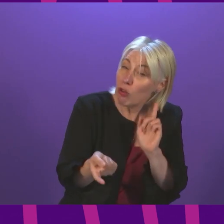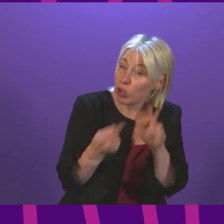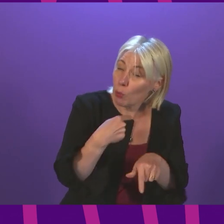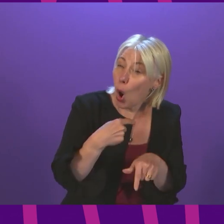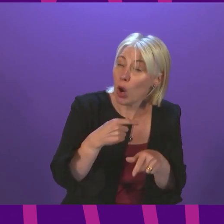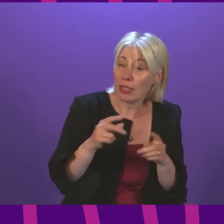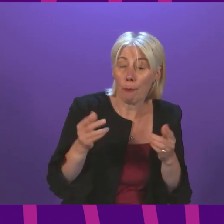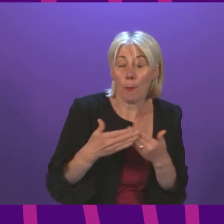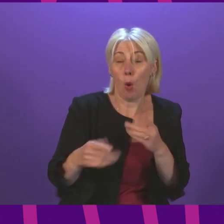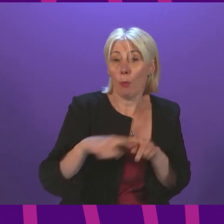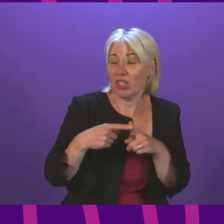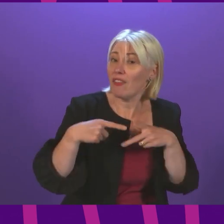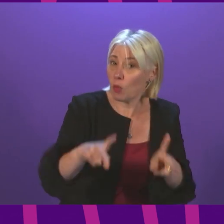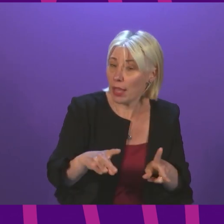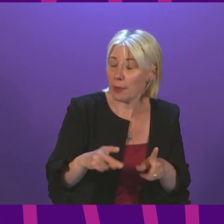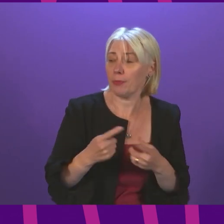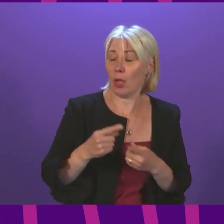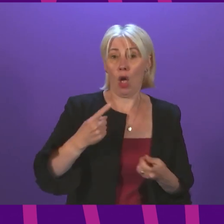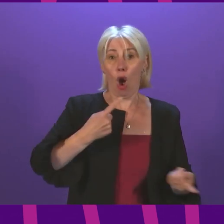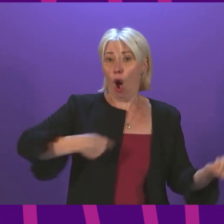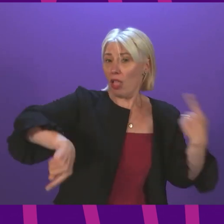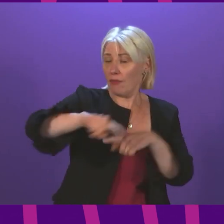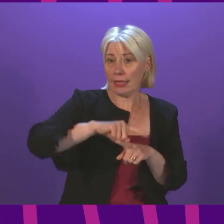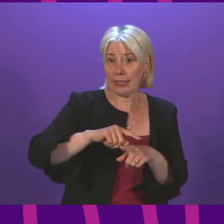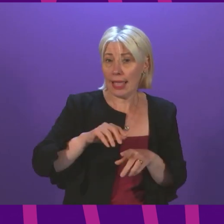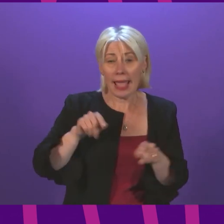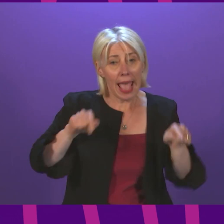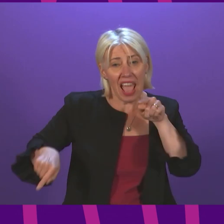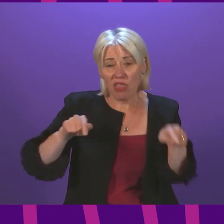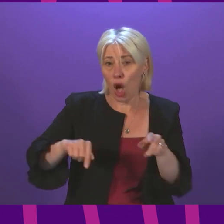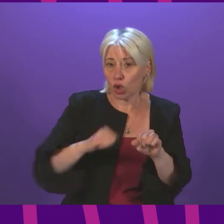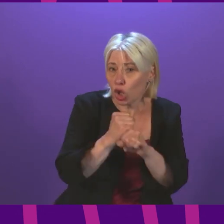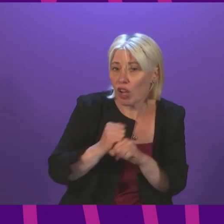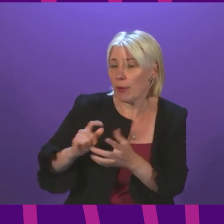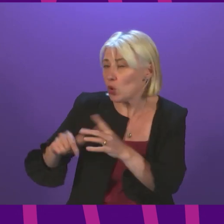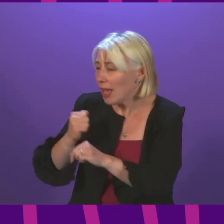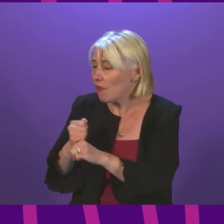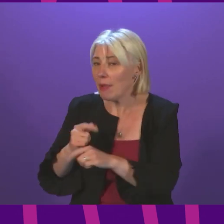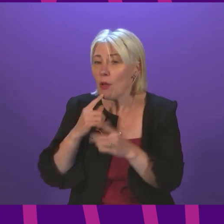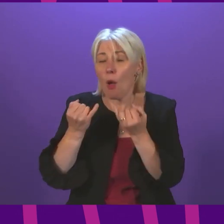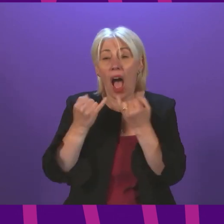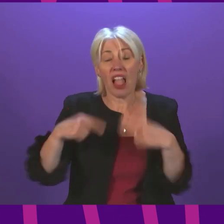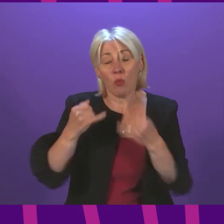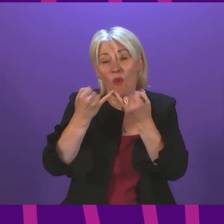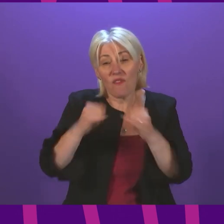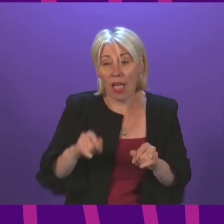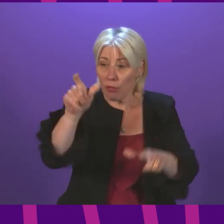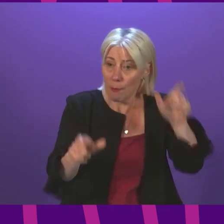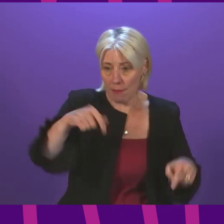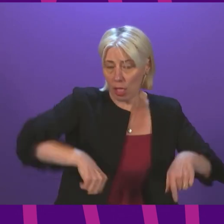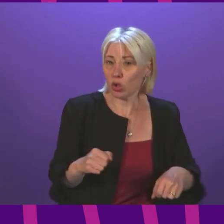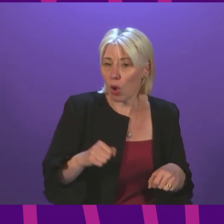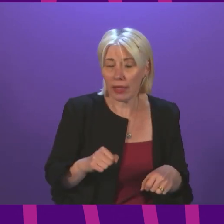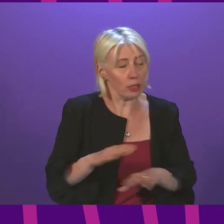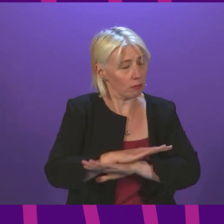Deputy President and Officer, we on these benches will not allow either Government to fail our people and to fail to meet this moment and step up. That's why we will